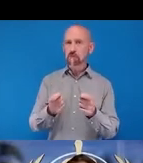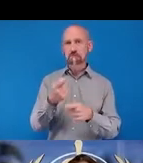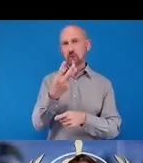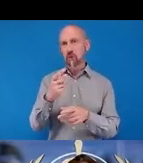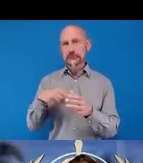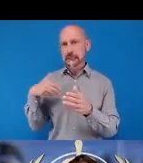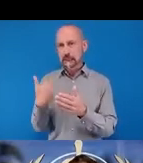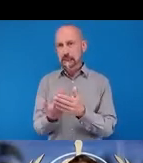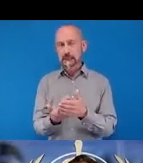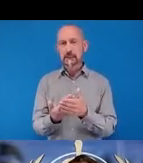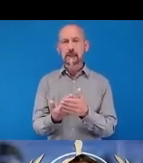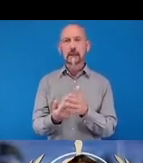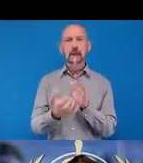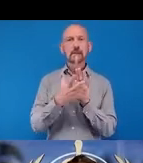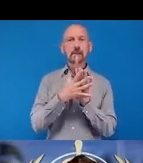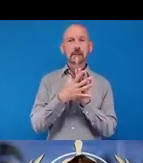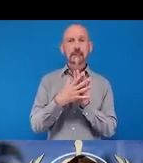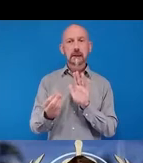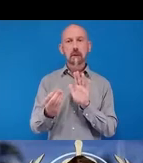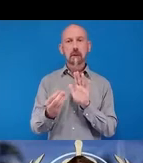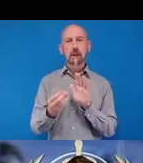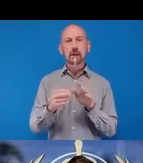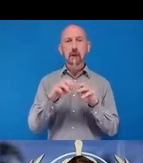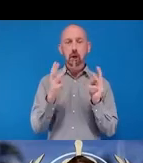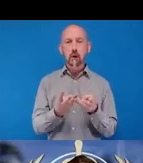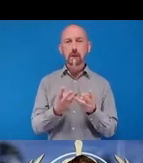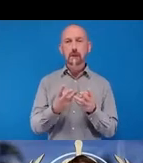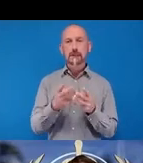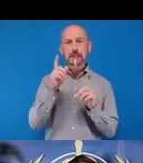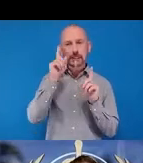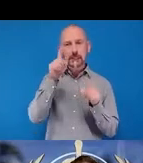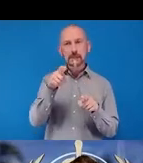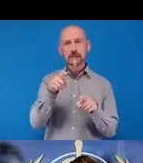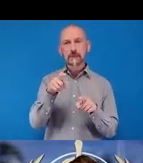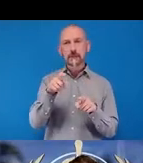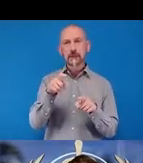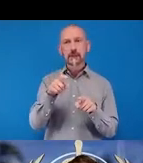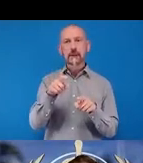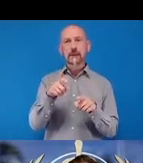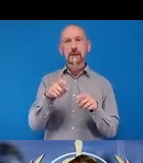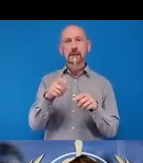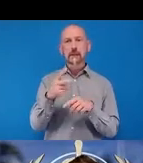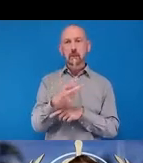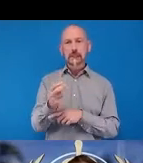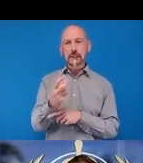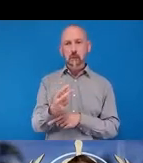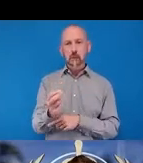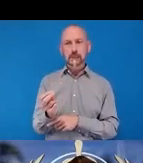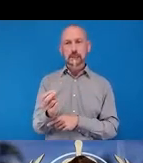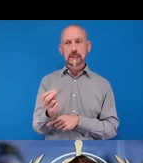global initiative Visio 2020 was a pivotal initiative in achieving